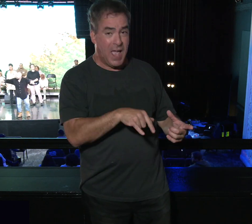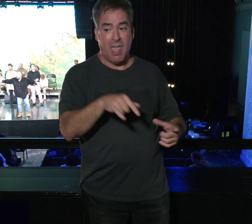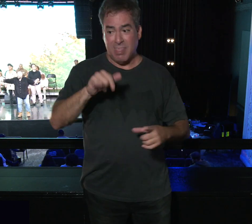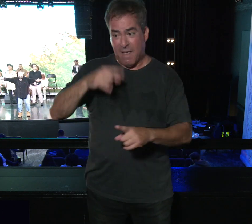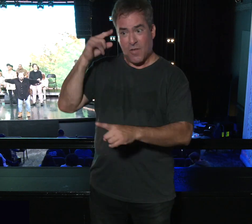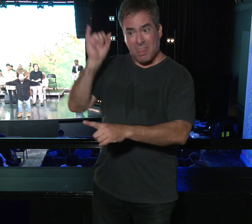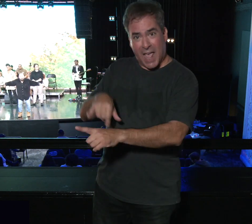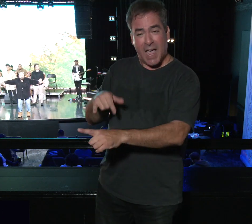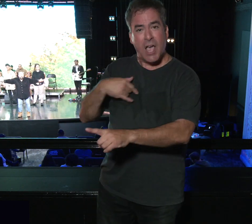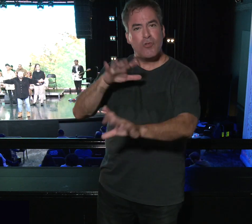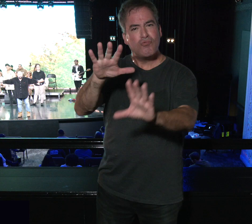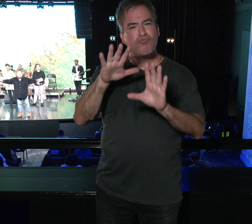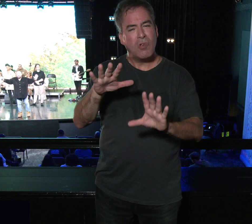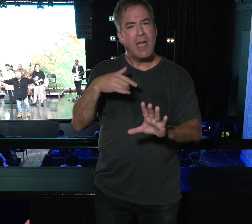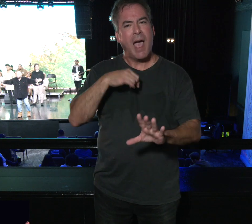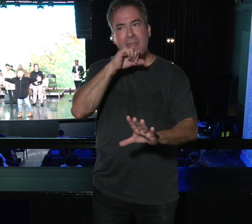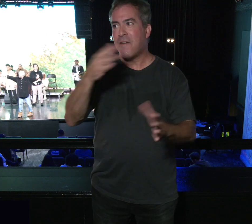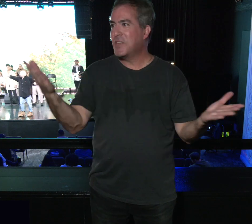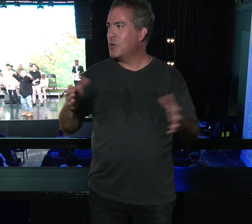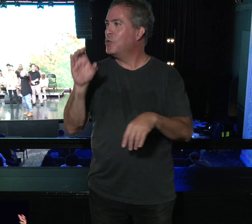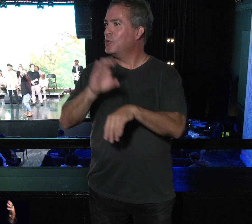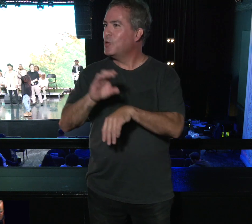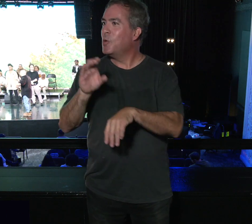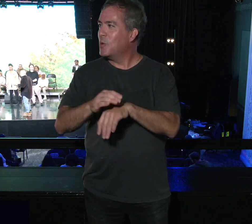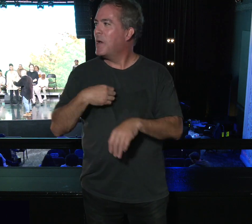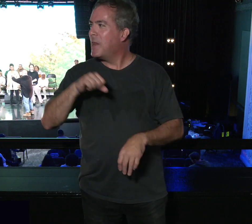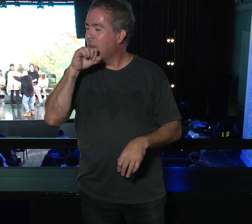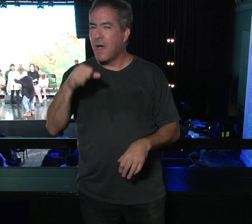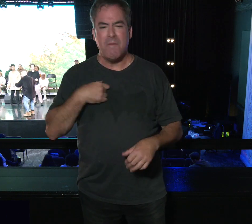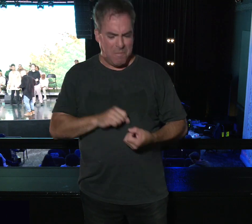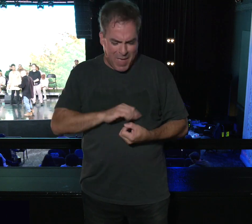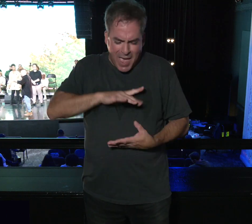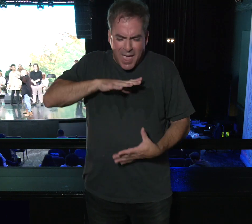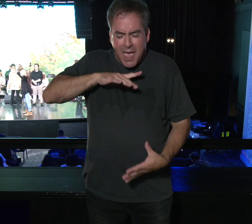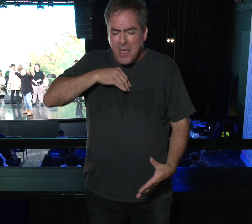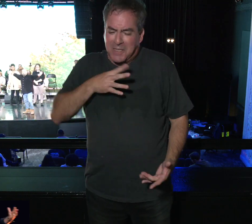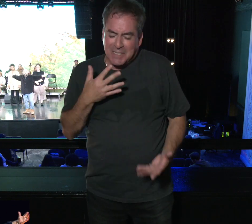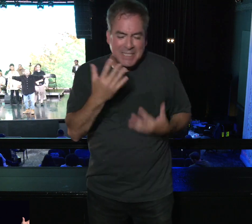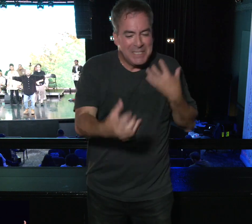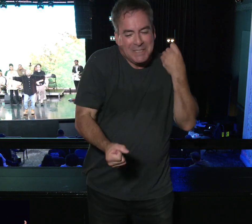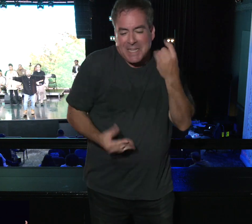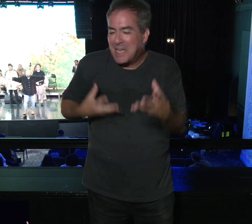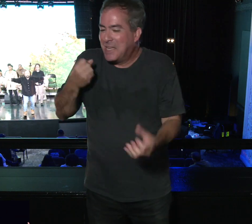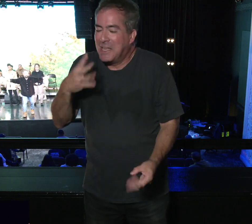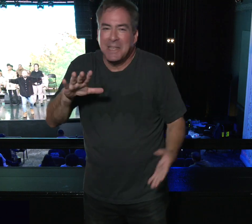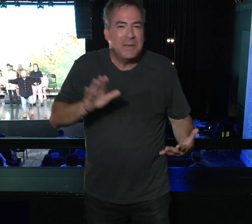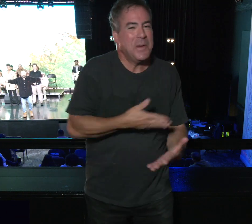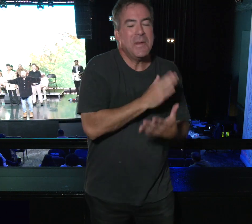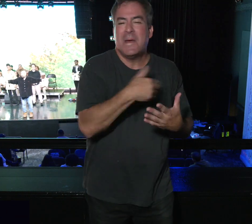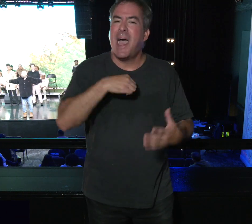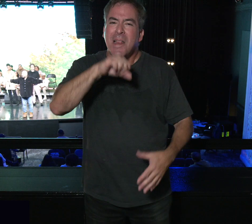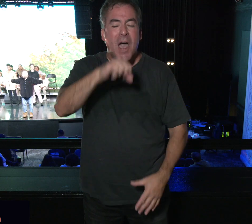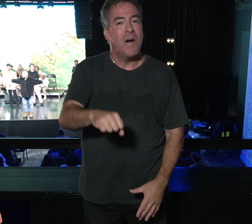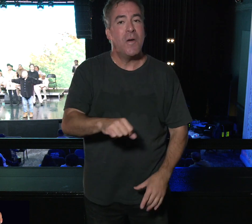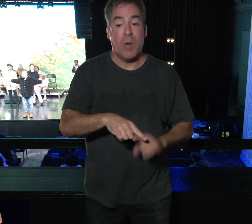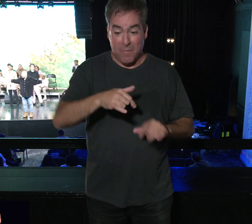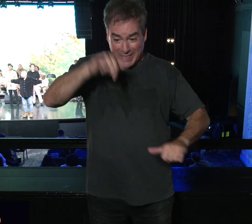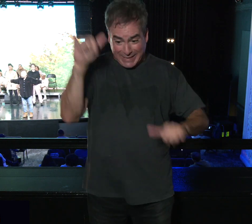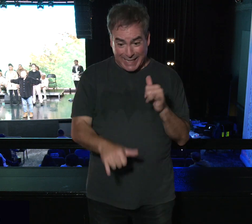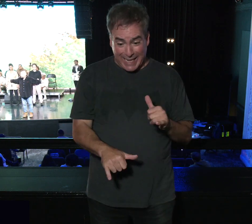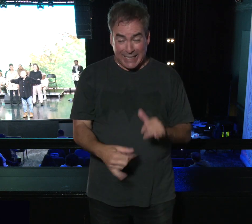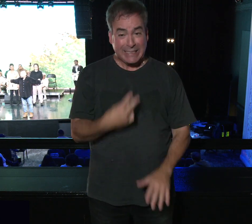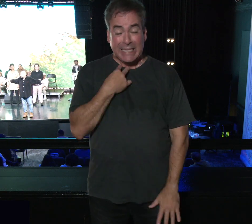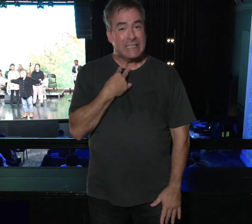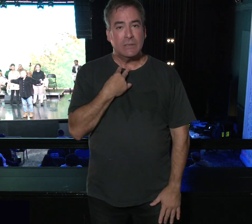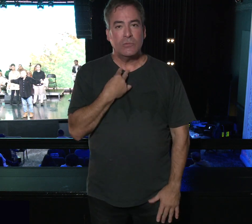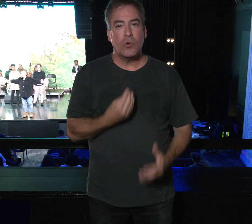This is great. I love what we do at church. I love that. Let's get filled. Let's sing. Let's do all that stuff. But if we stayed here, we